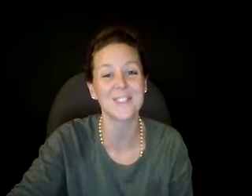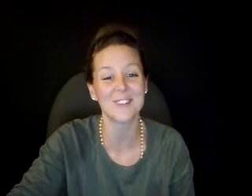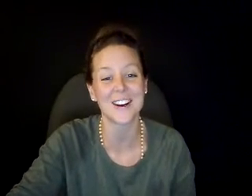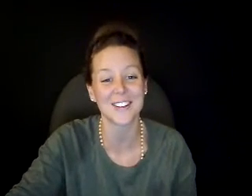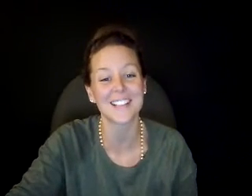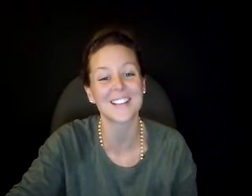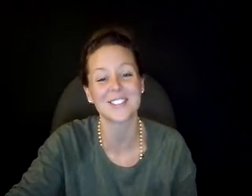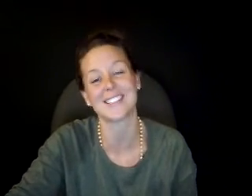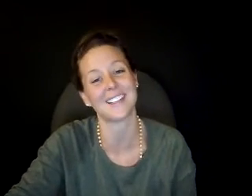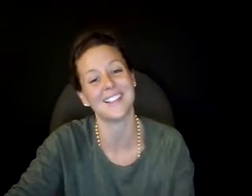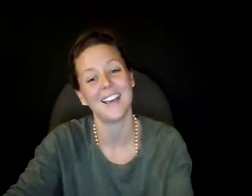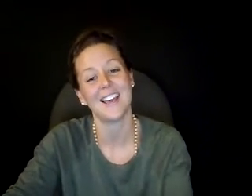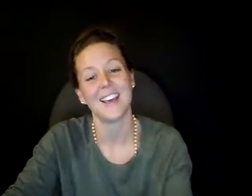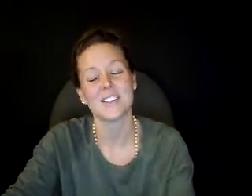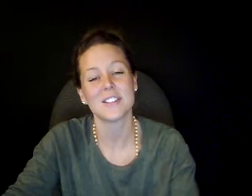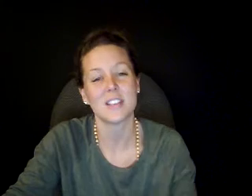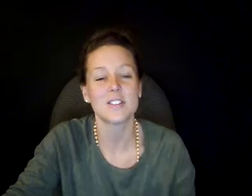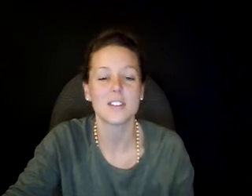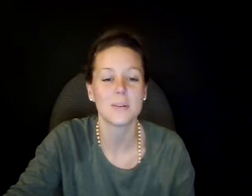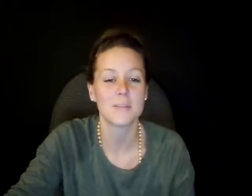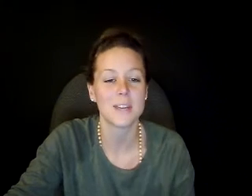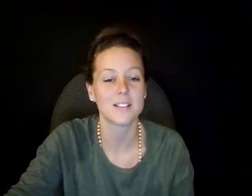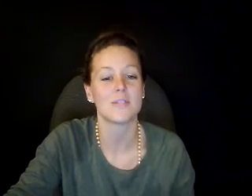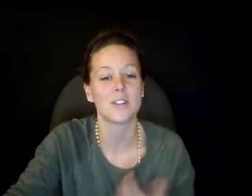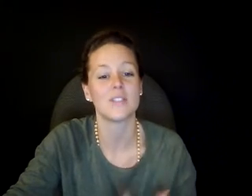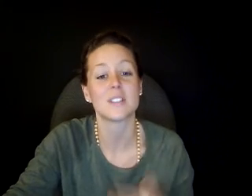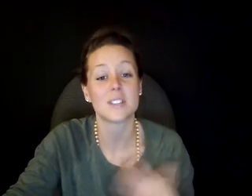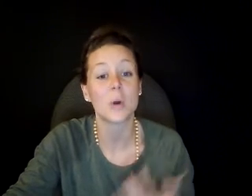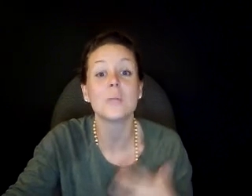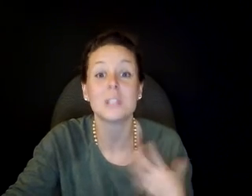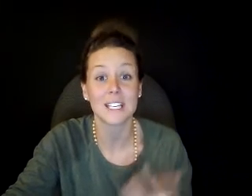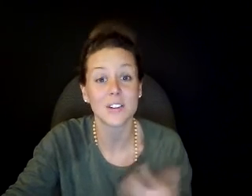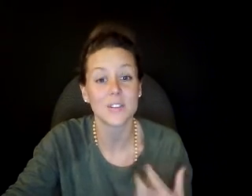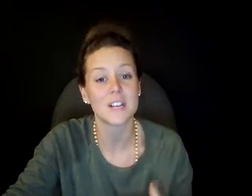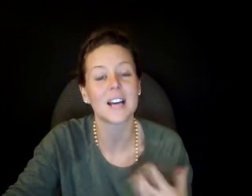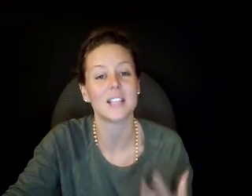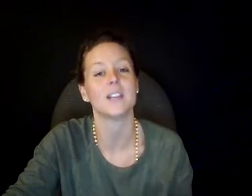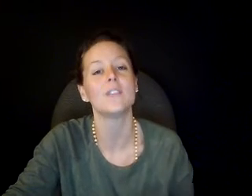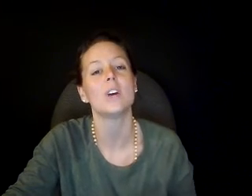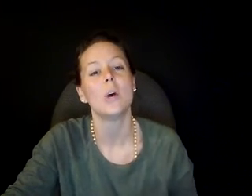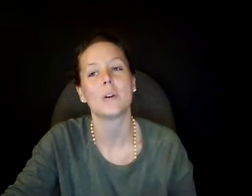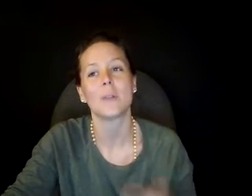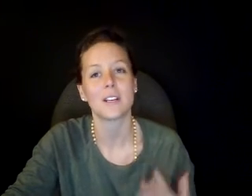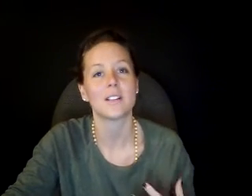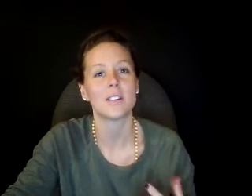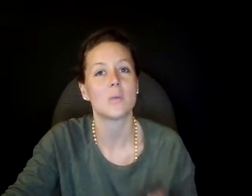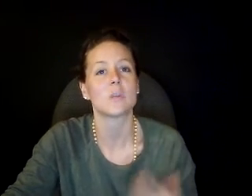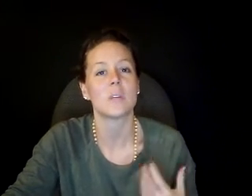you, Father, and I love your Son. And since yesterday was the basis of forgiveness as the only gift I give, we are recognizing that once we